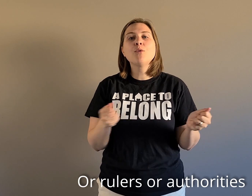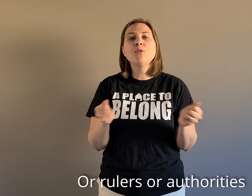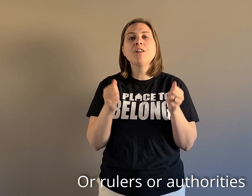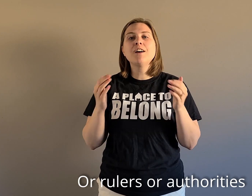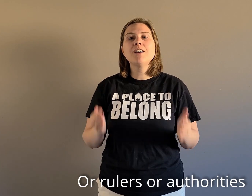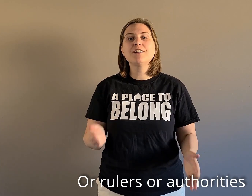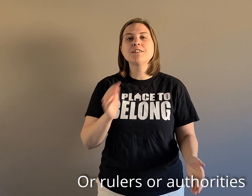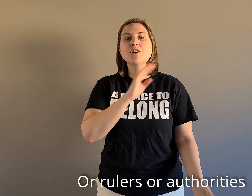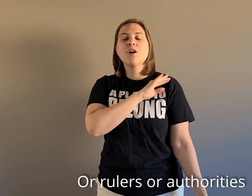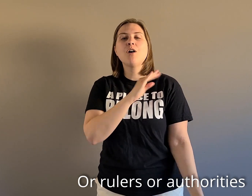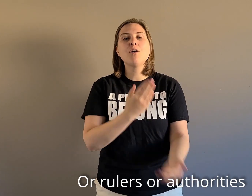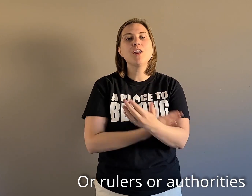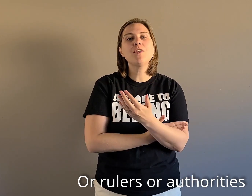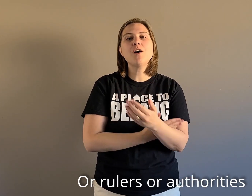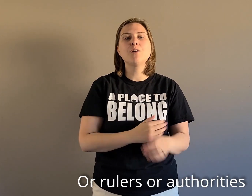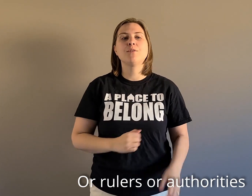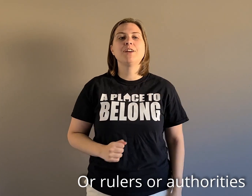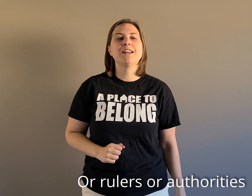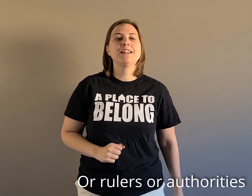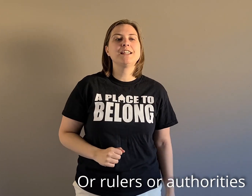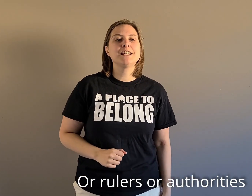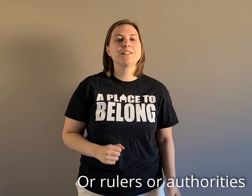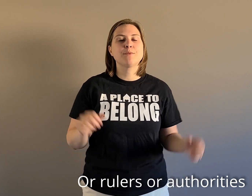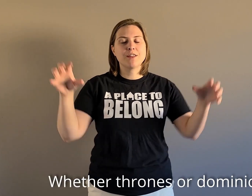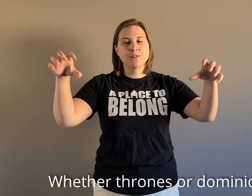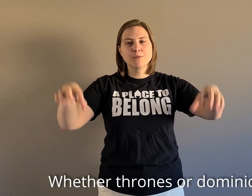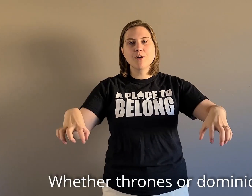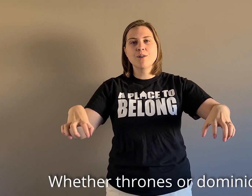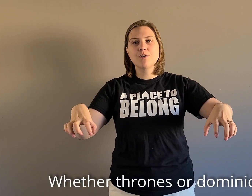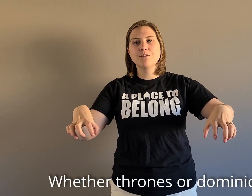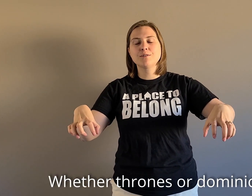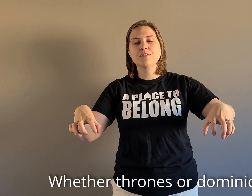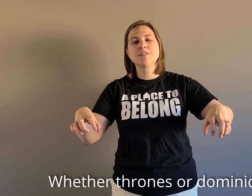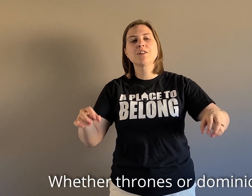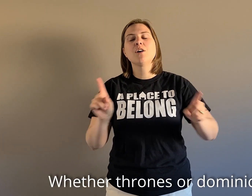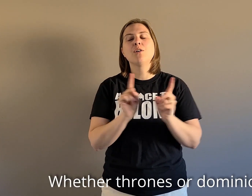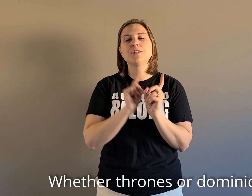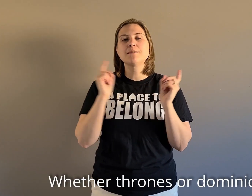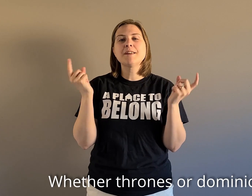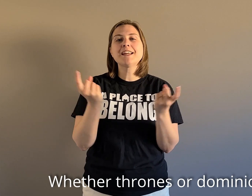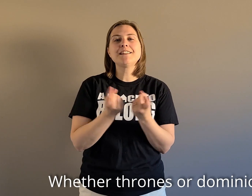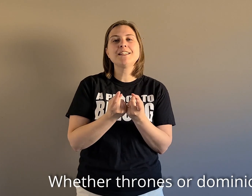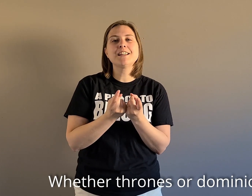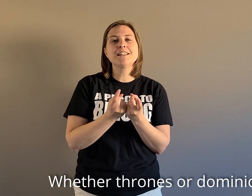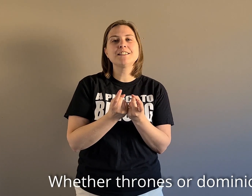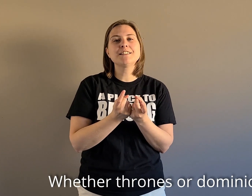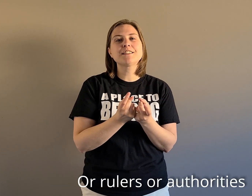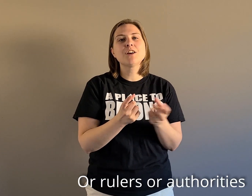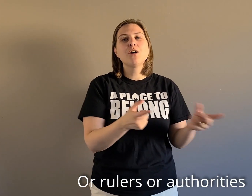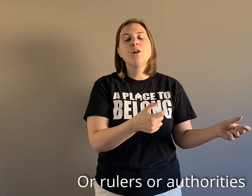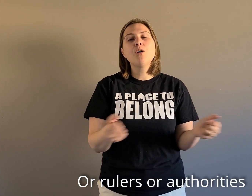rulers or authorities or the thrones or authorities or